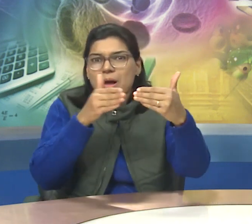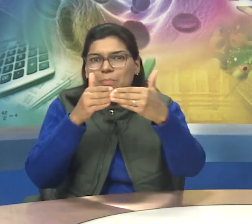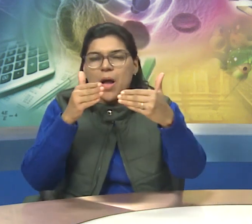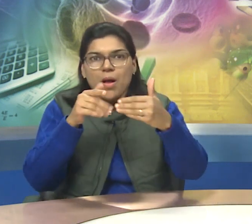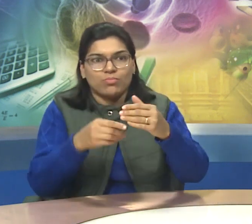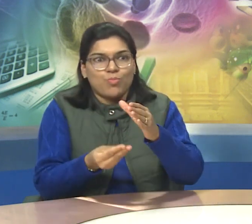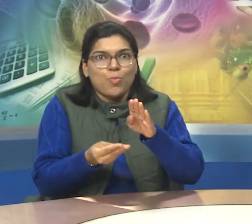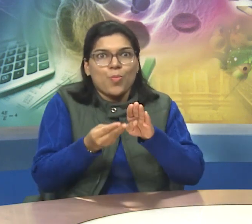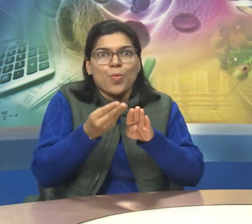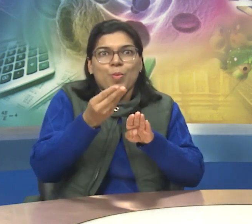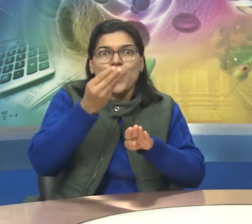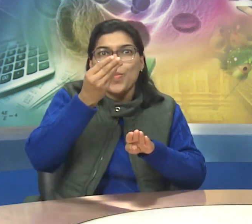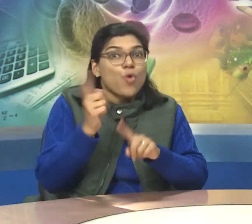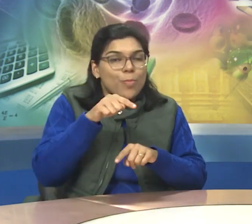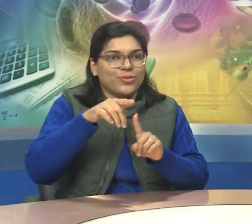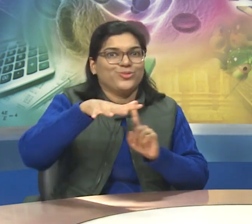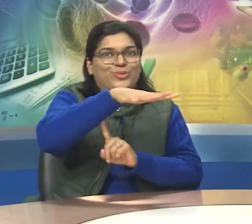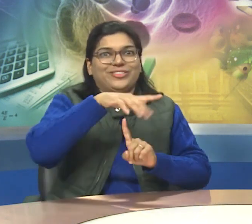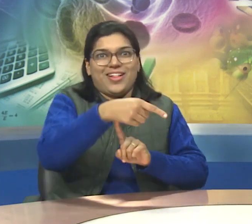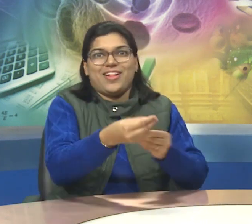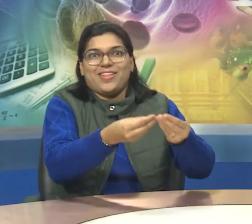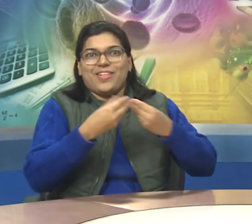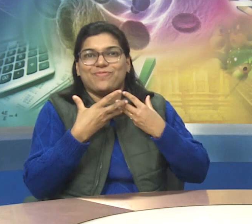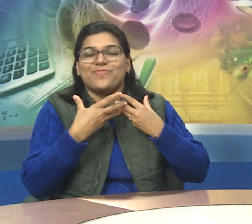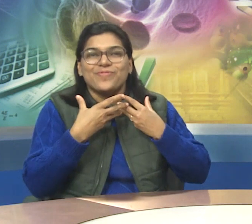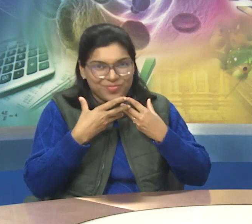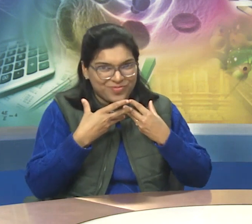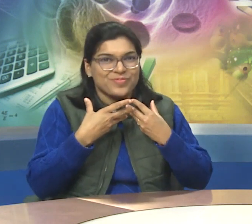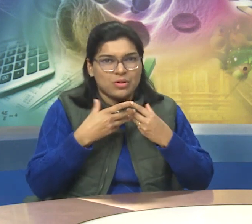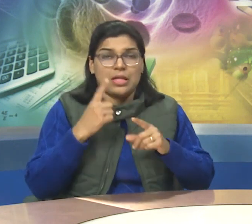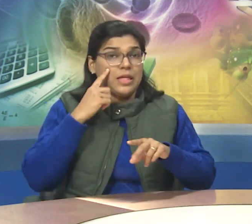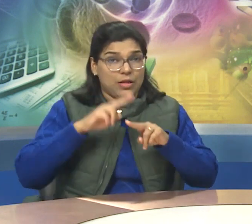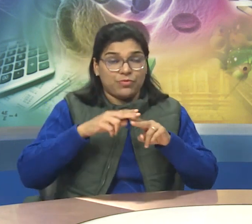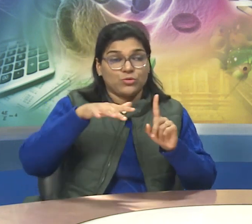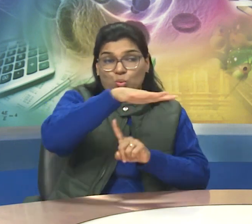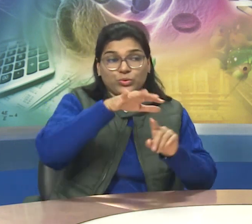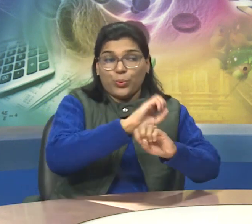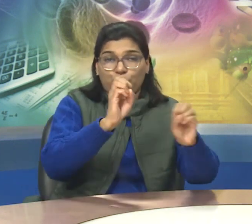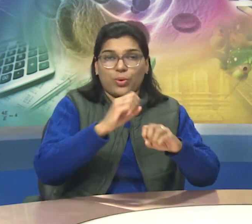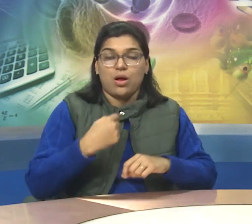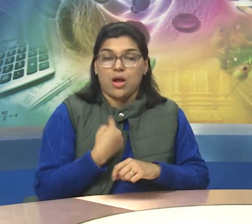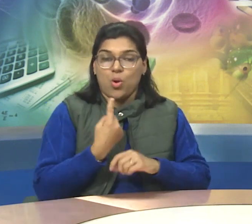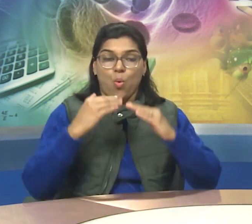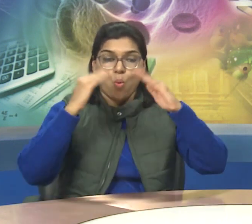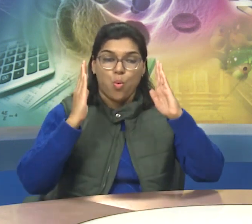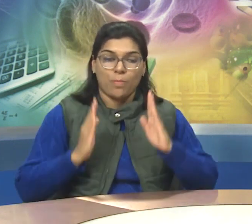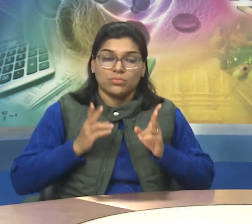Able to interact with the fellow beings